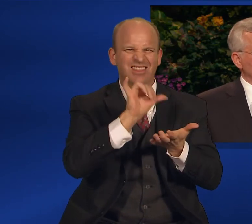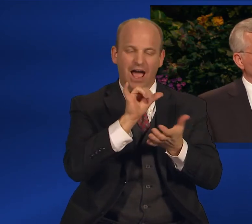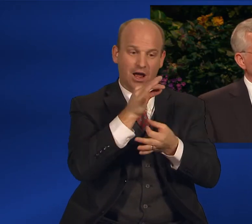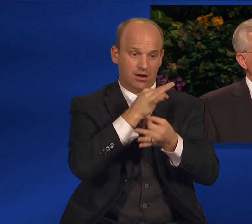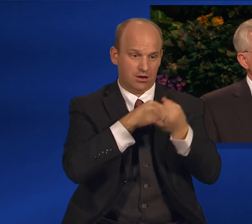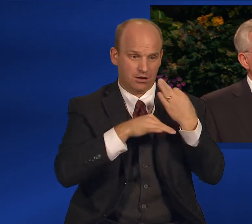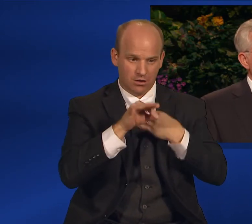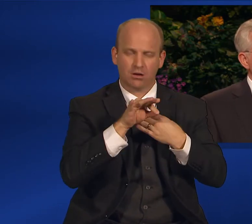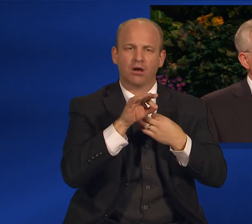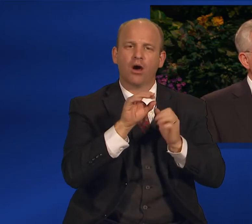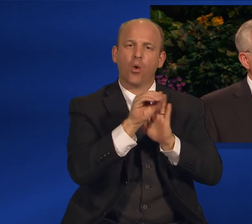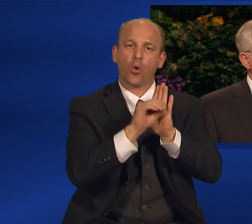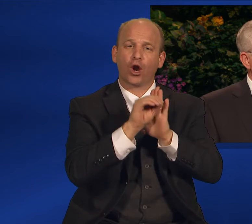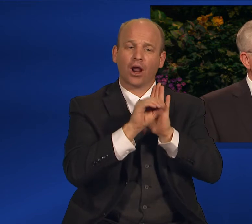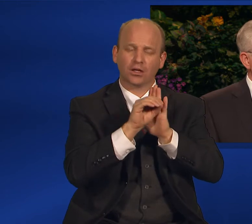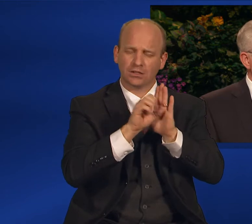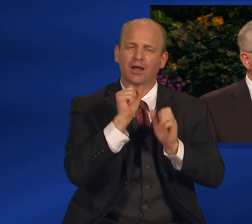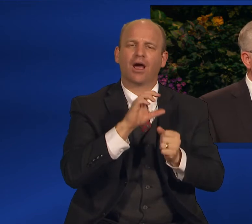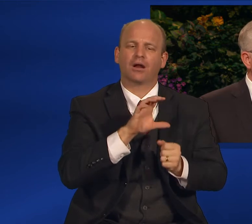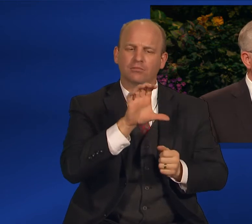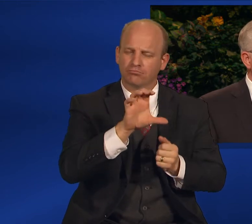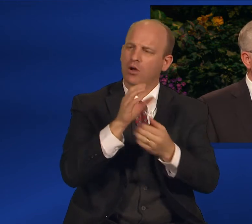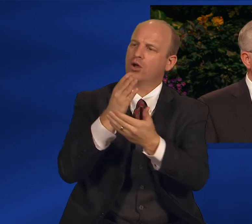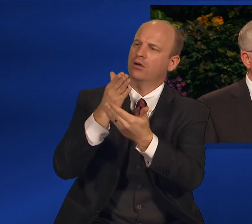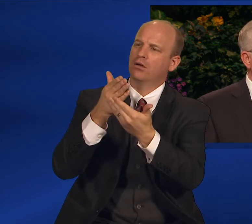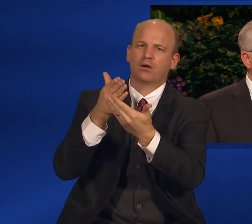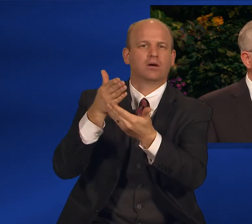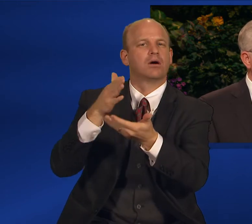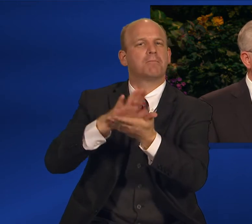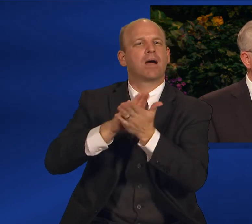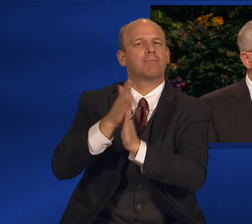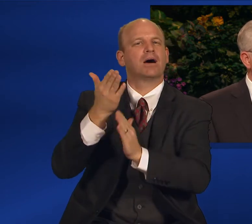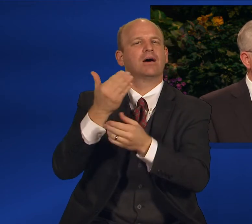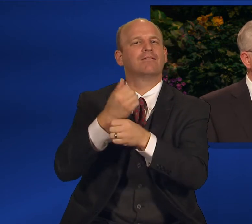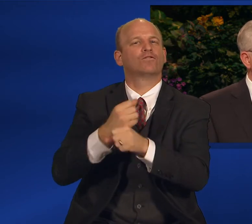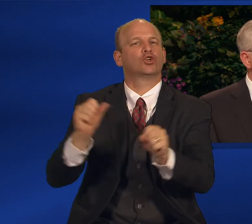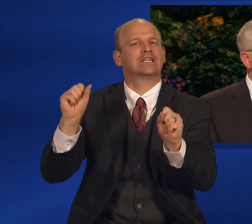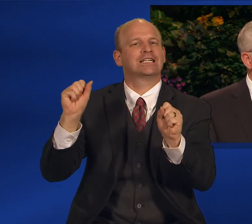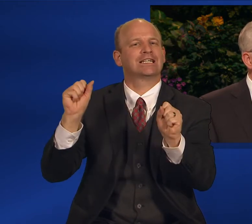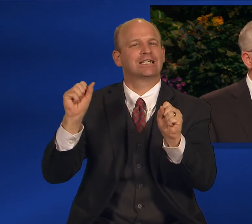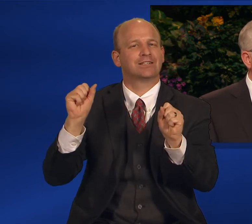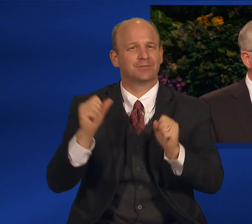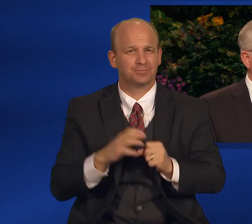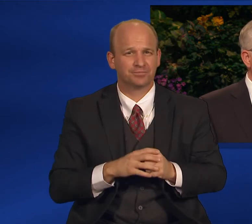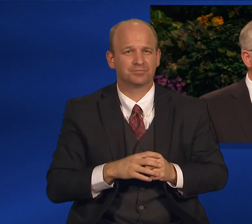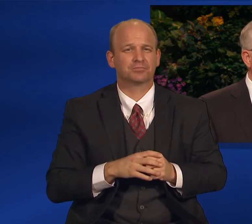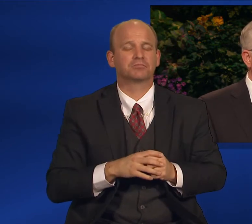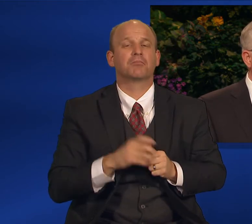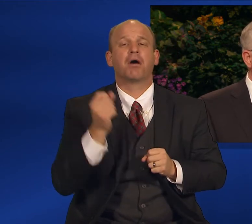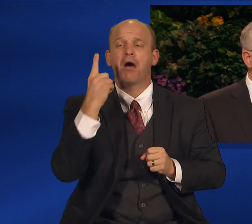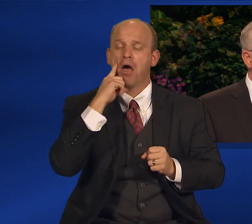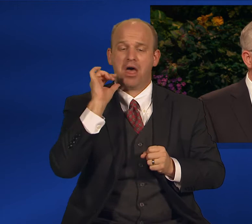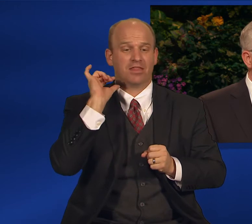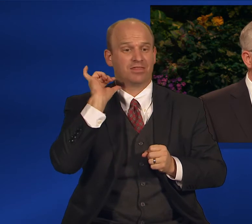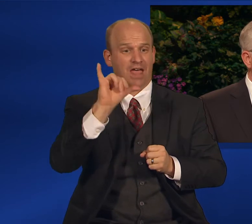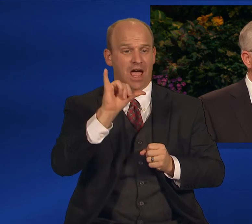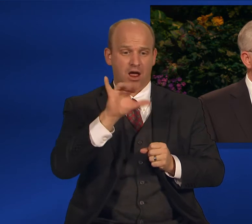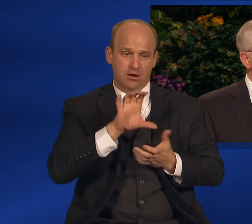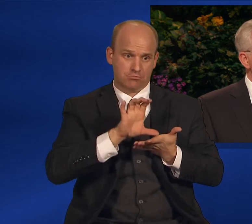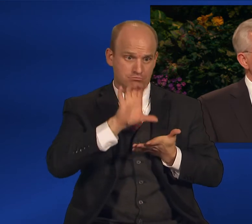aspects of redemption have to do with repentance and forgiveness, there is a very significant temporal aspect as well.